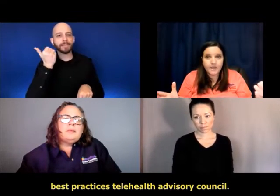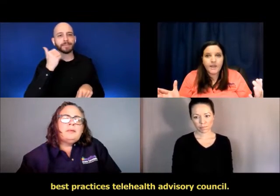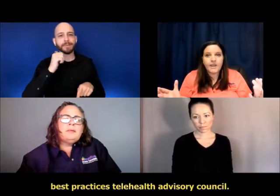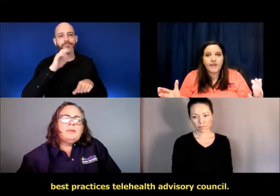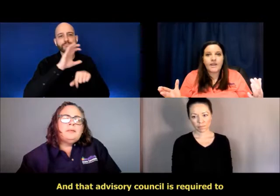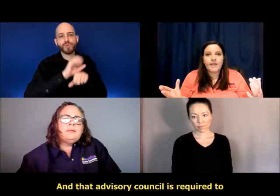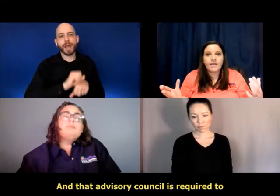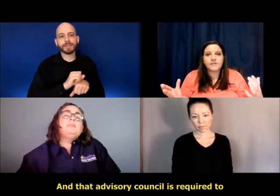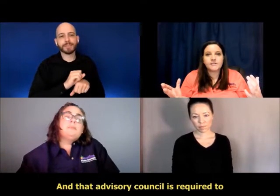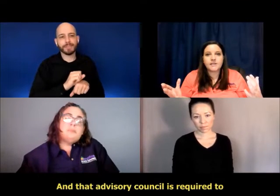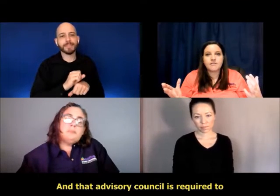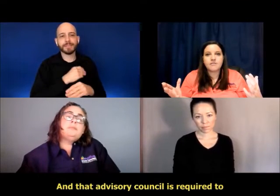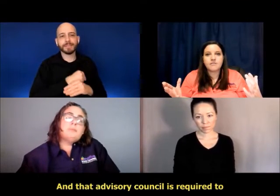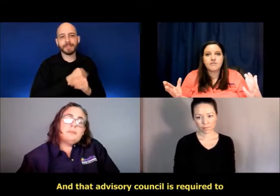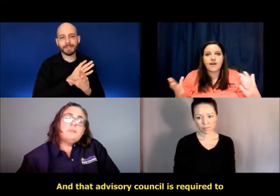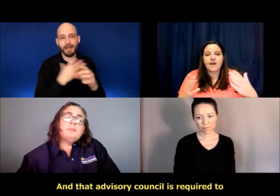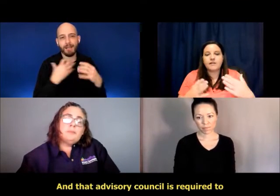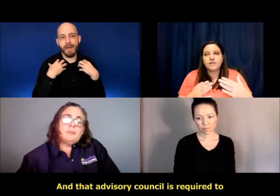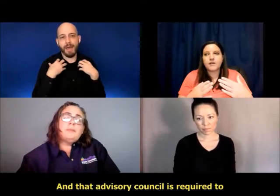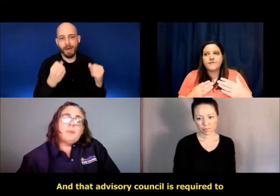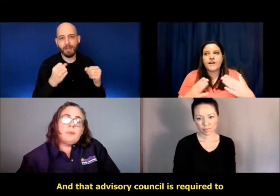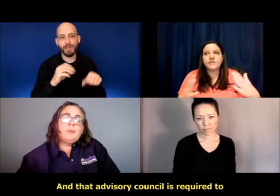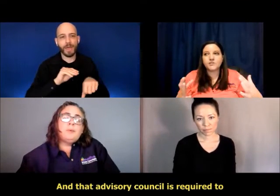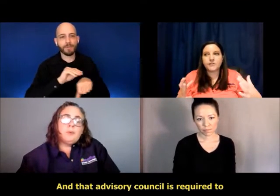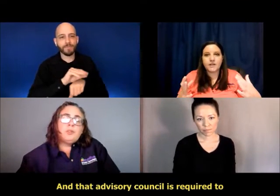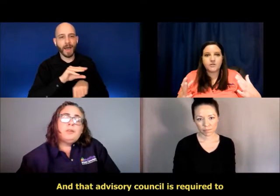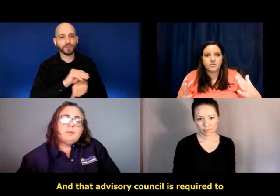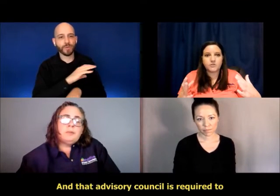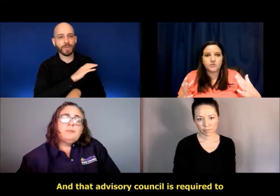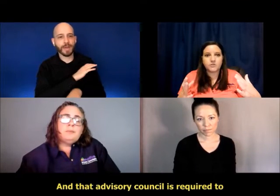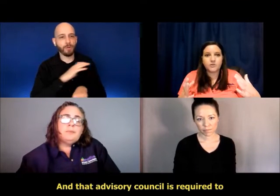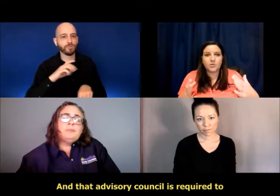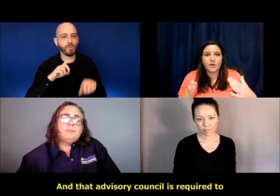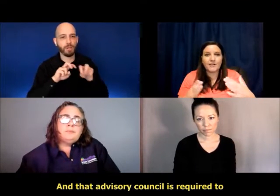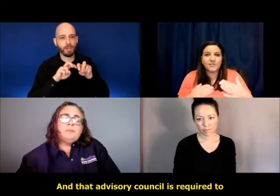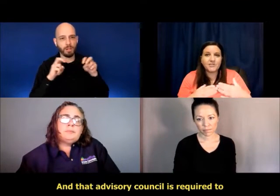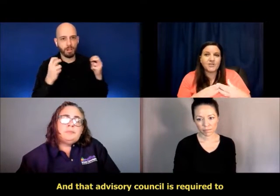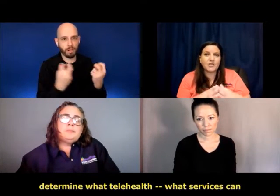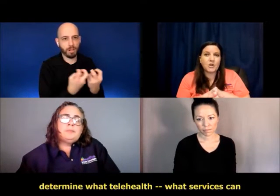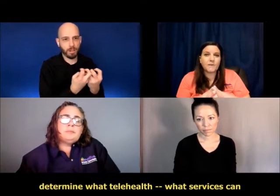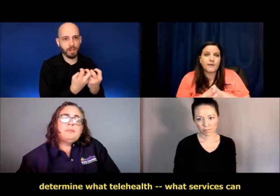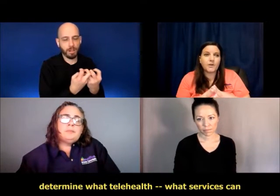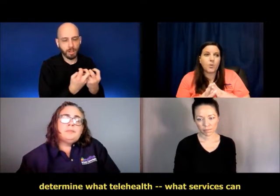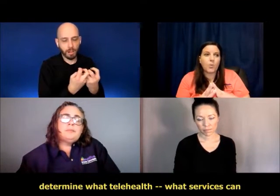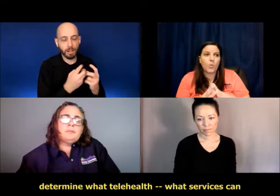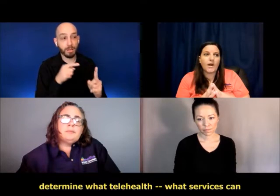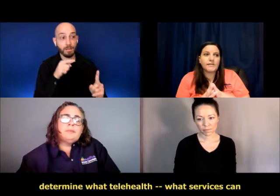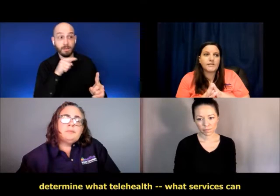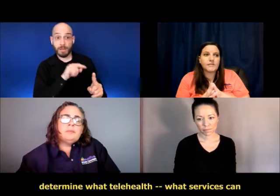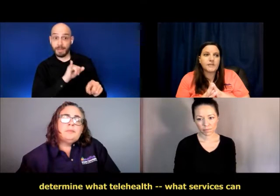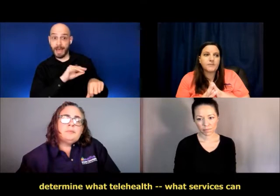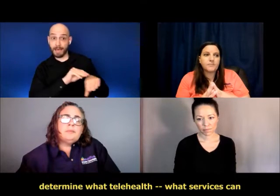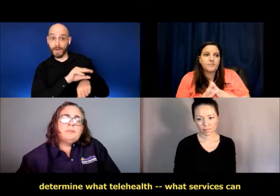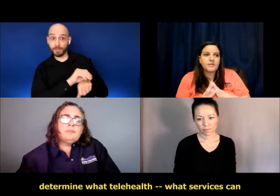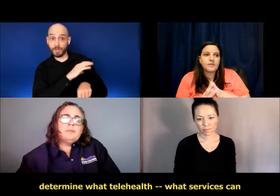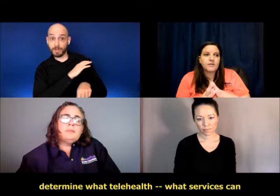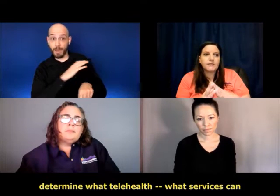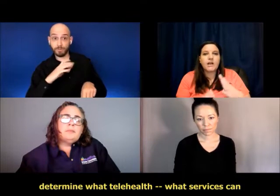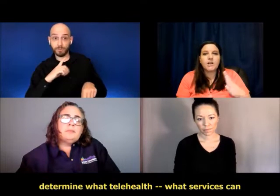And that advisory council is required to determine what